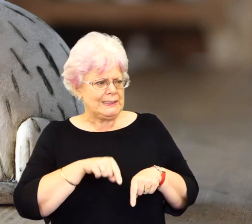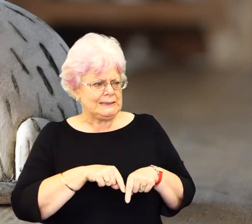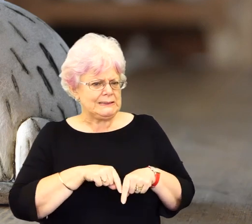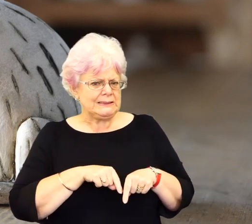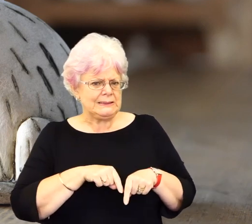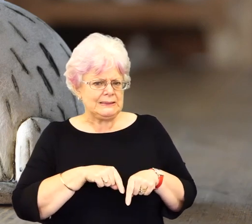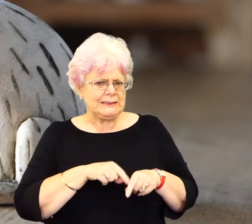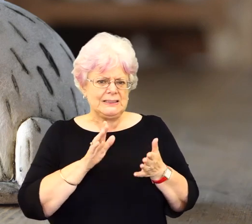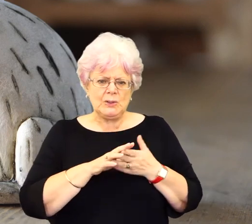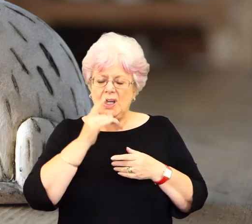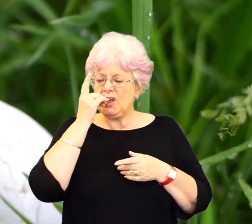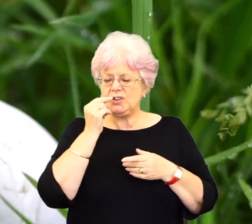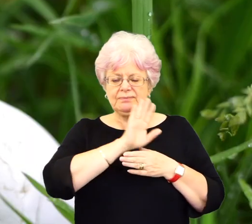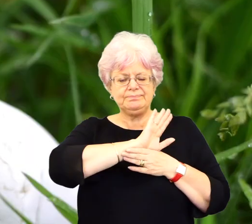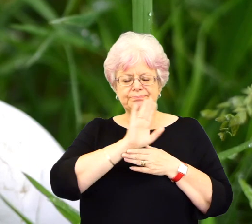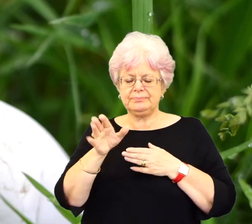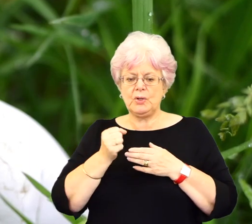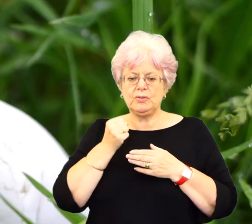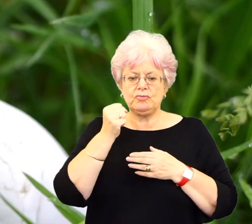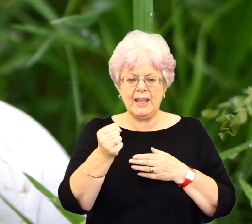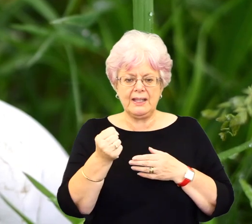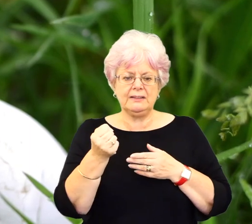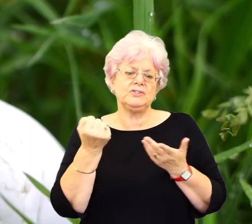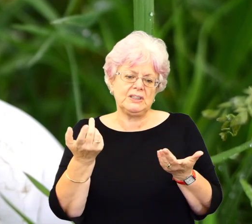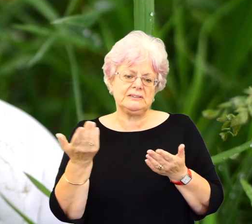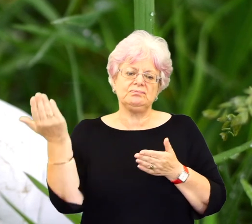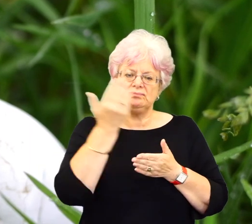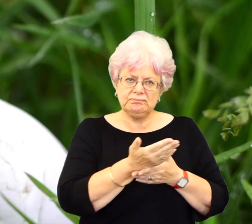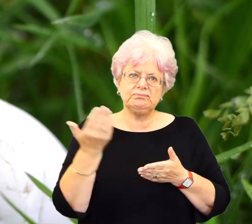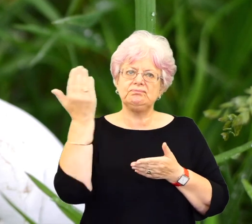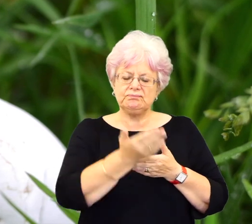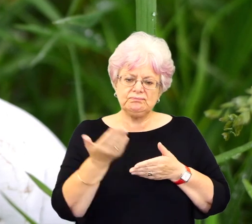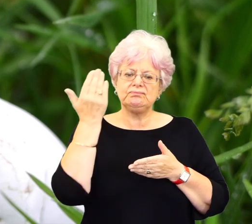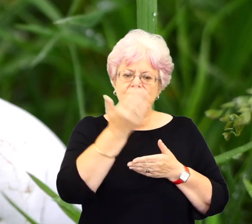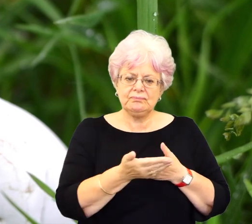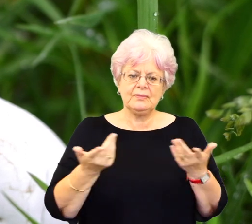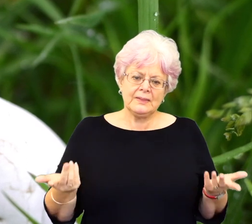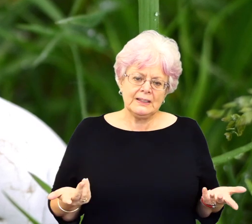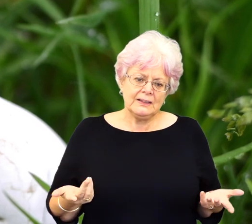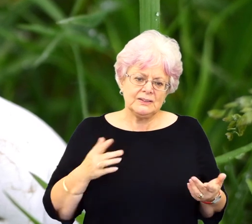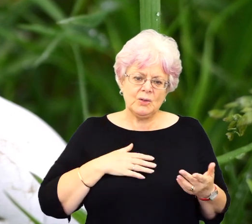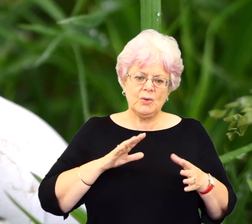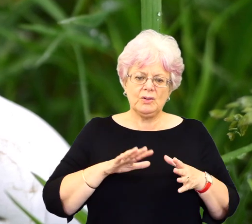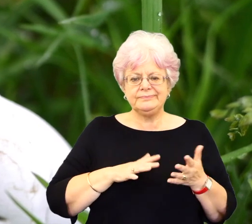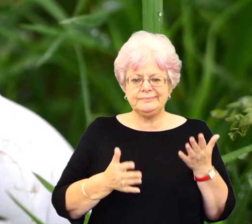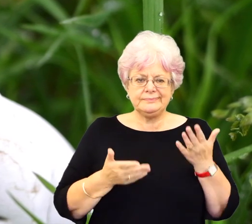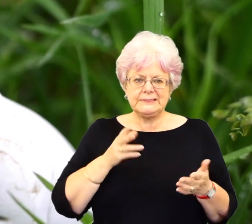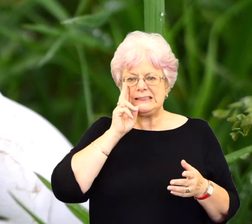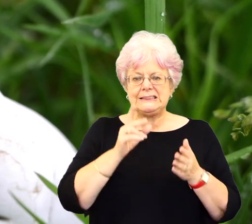why are doing things? Because sometimes it's easy to go on a, just on a train and just carry on making, thinking, and I've realised thinking, well, everything becomes much